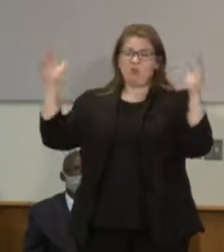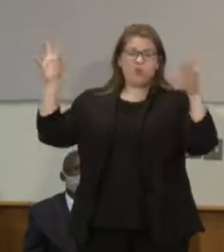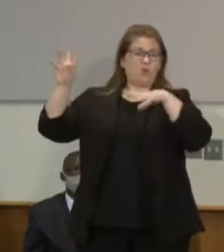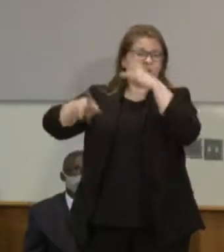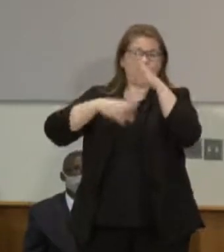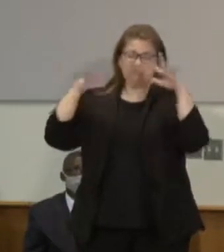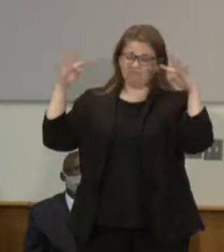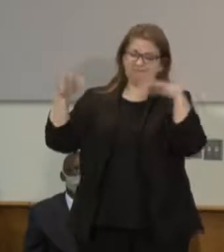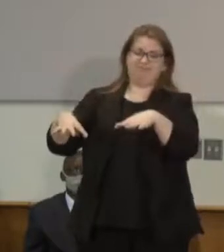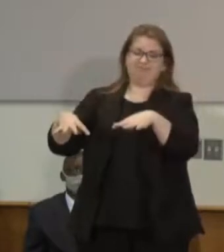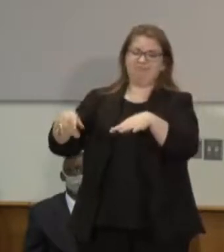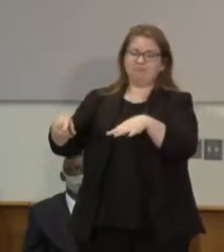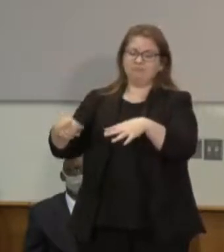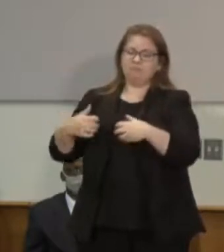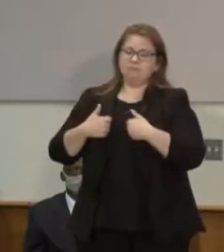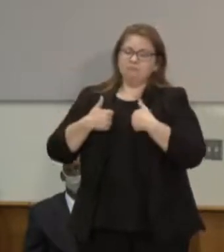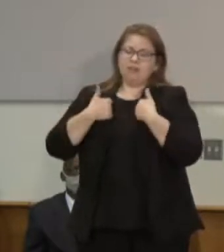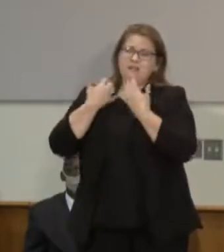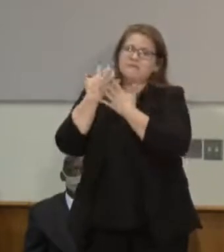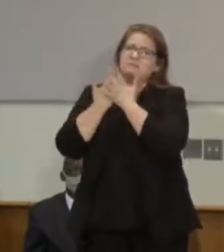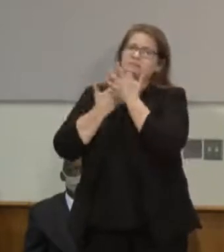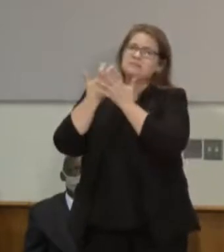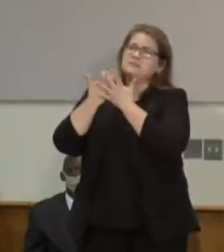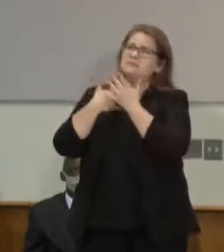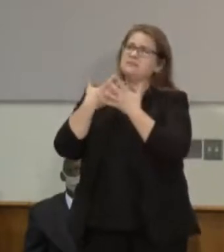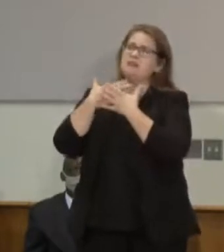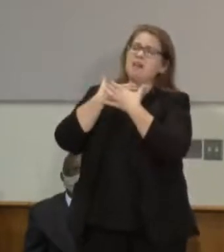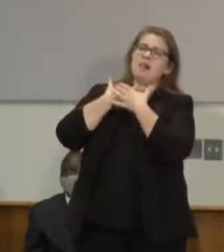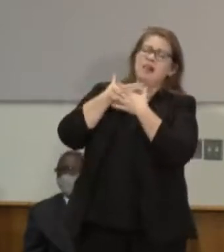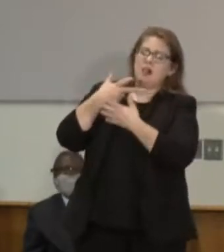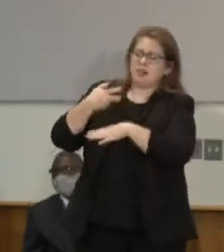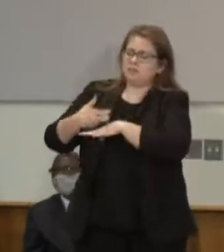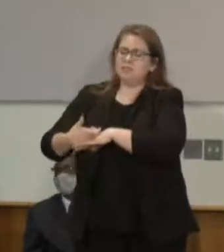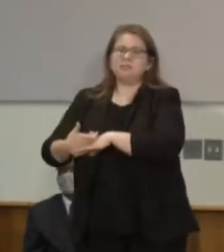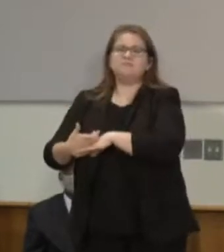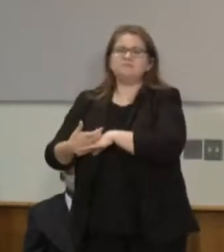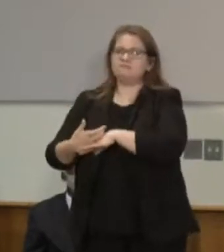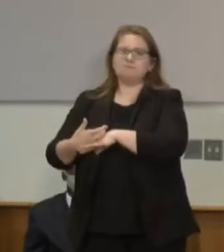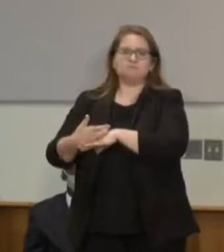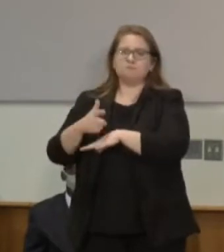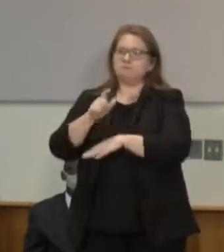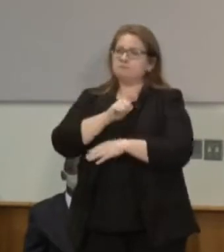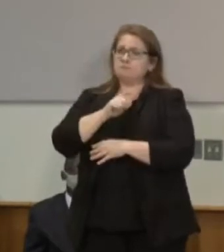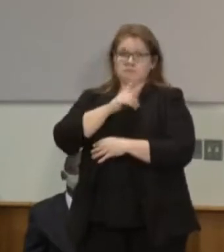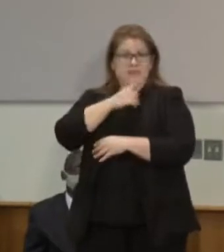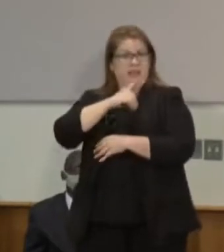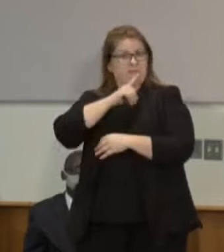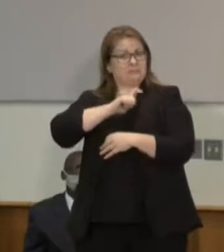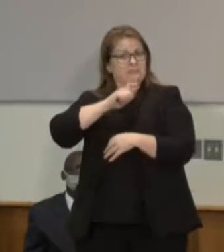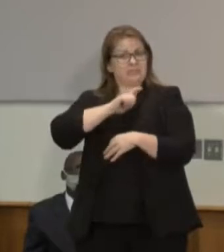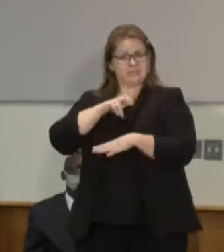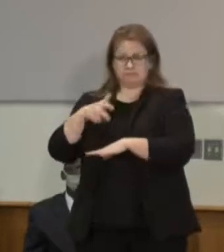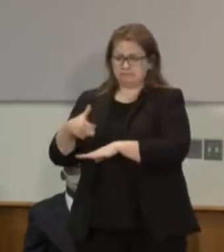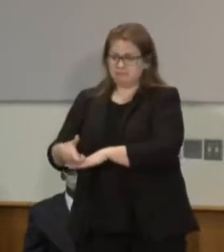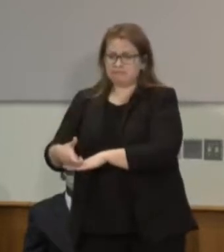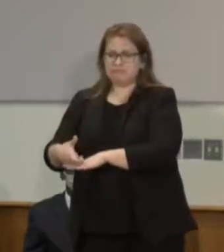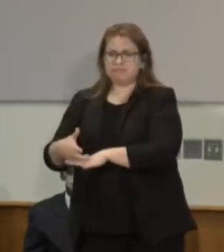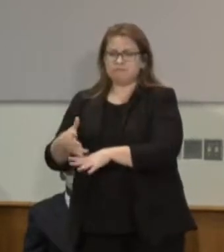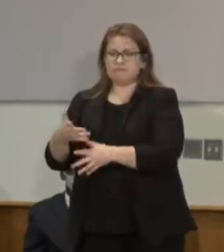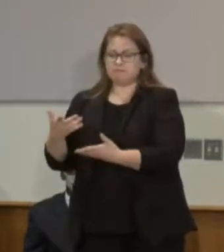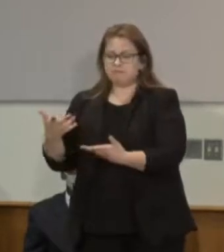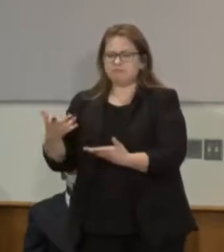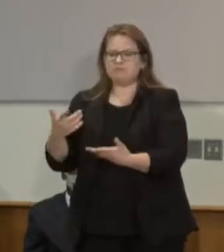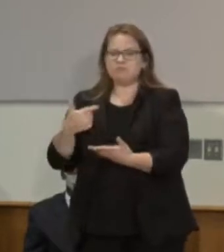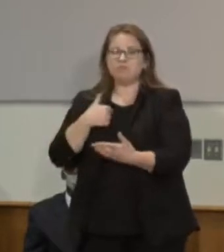his life while being held down by a Minneapolis police officer, I was both speechless and